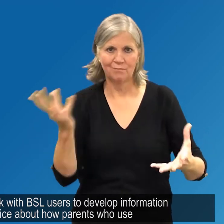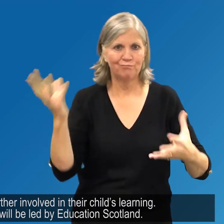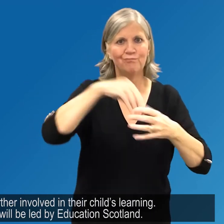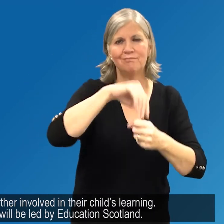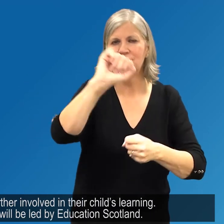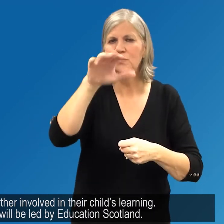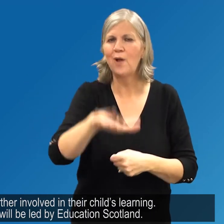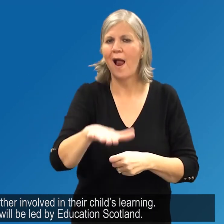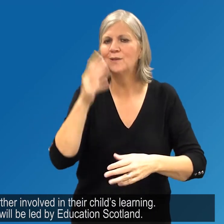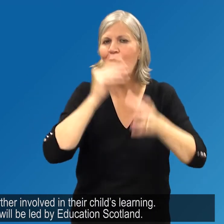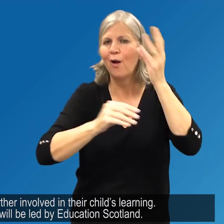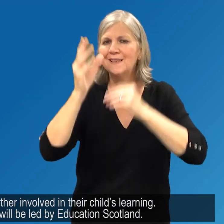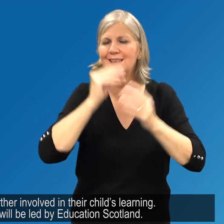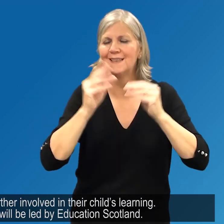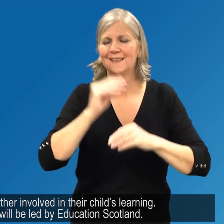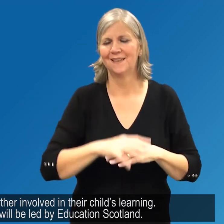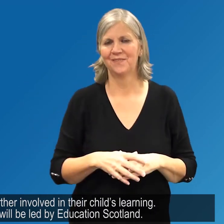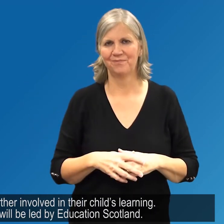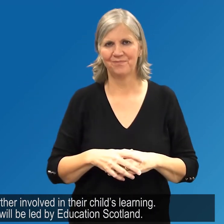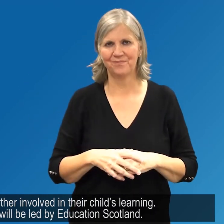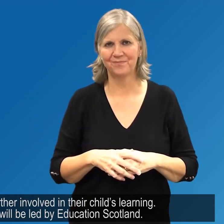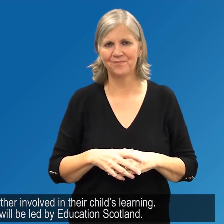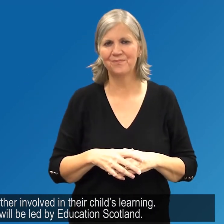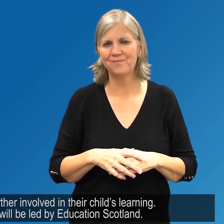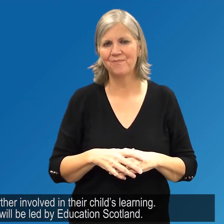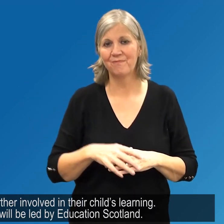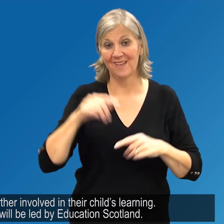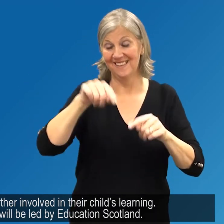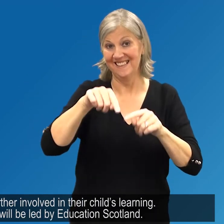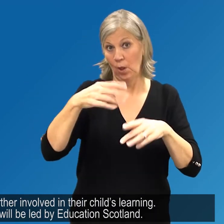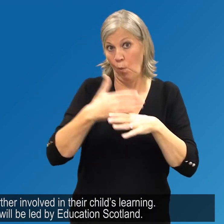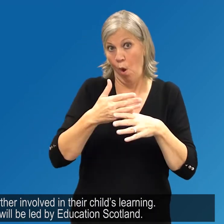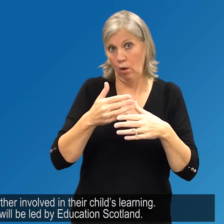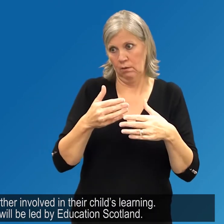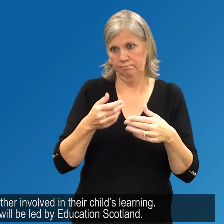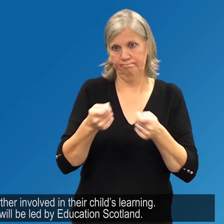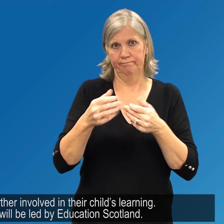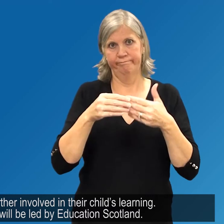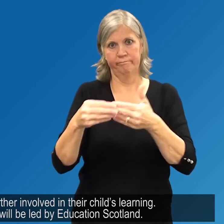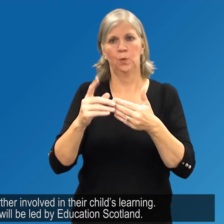involved in their child's learning. This work will be led by Education Scotland.